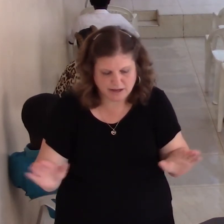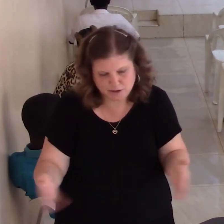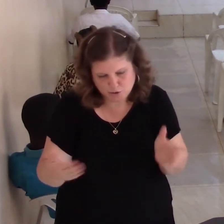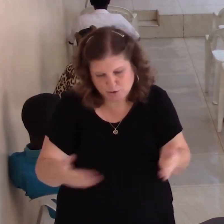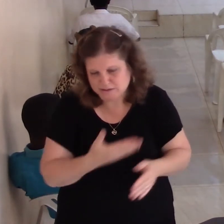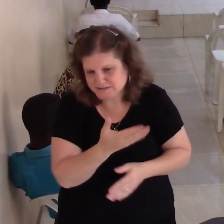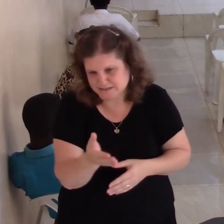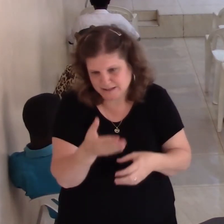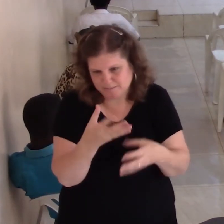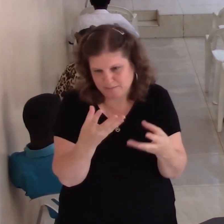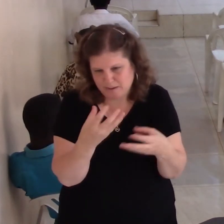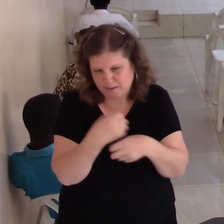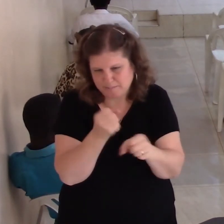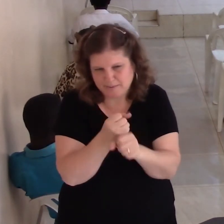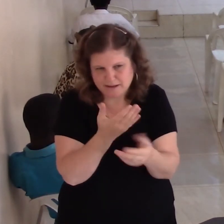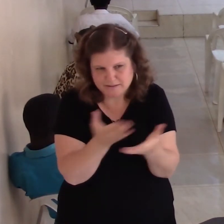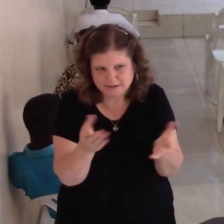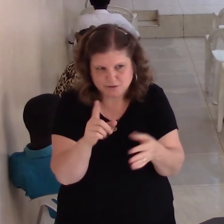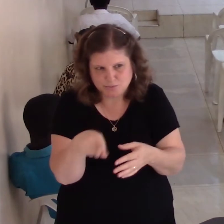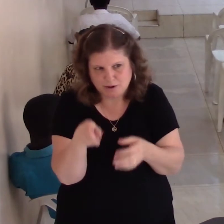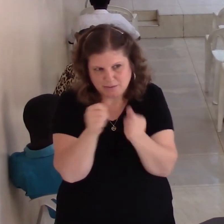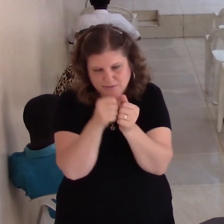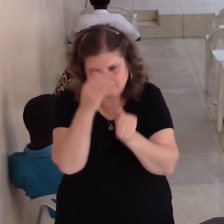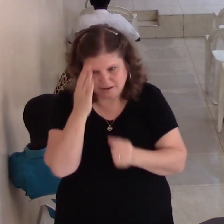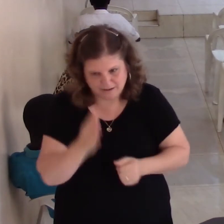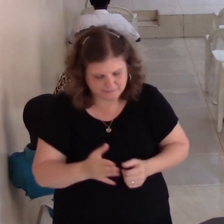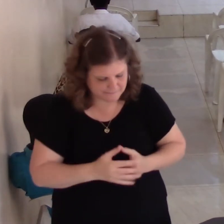And those are plans of the letter. But again, it's not an apron.